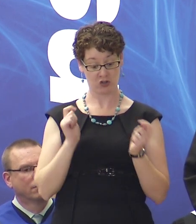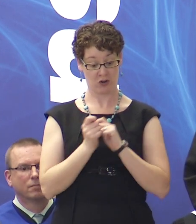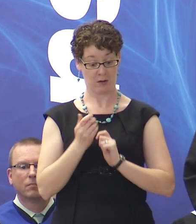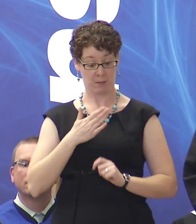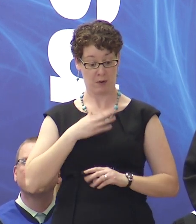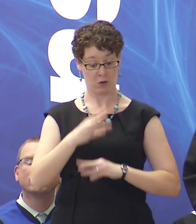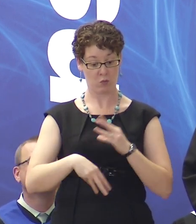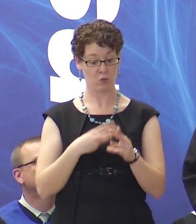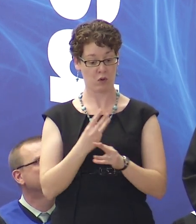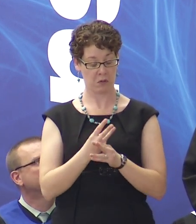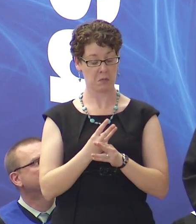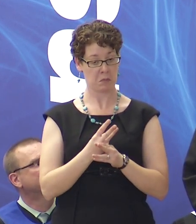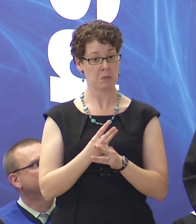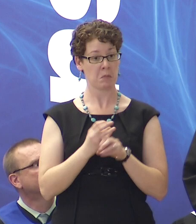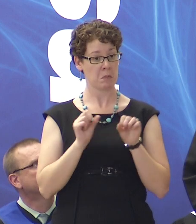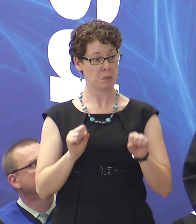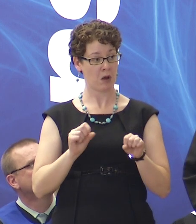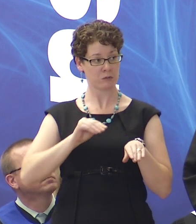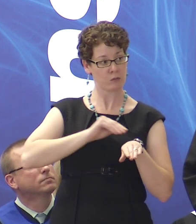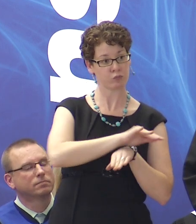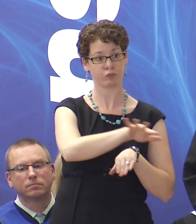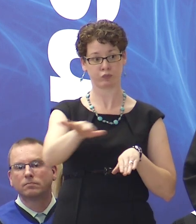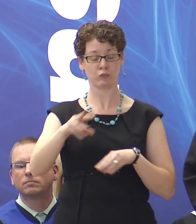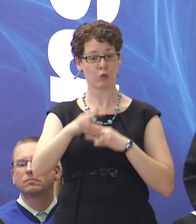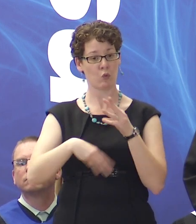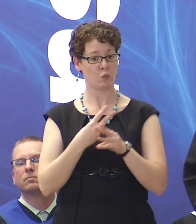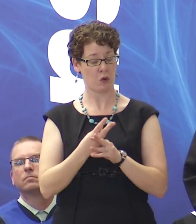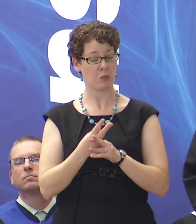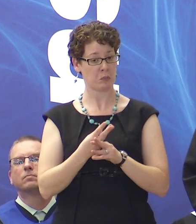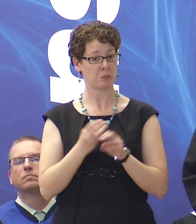perhaps we will actually change the entire world for the better.